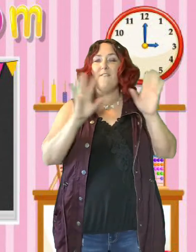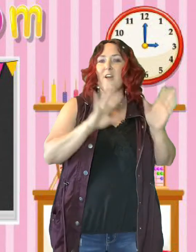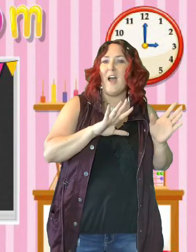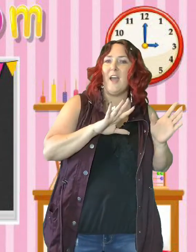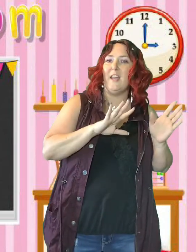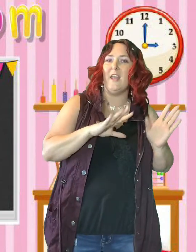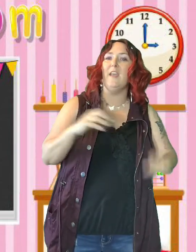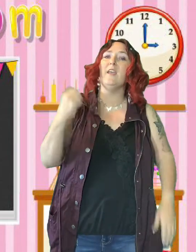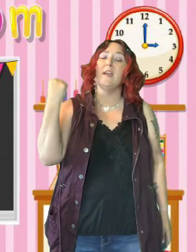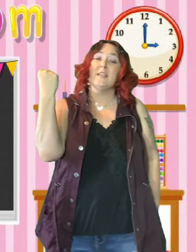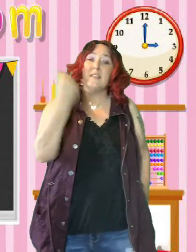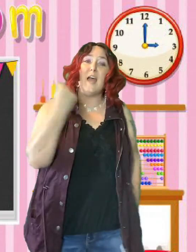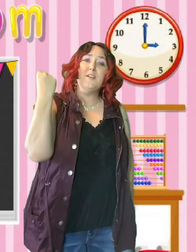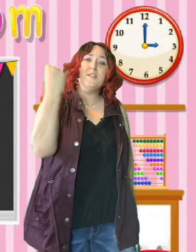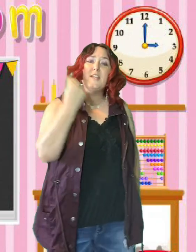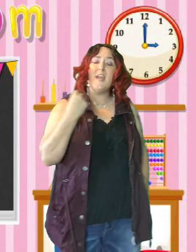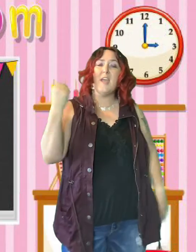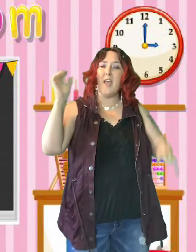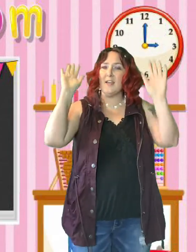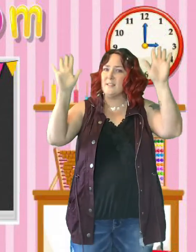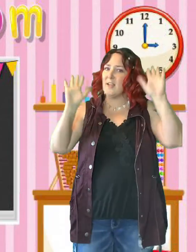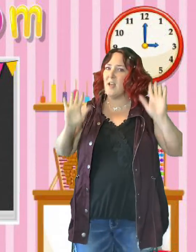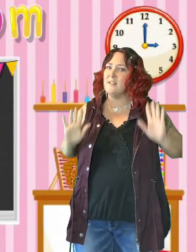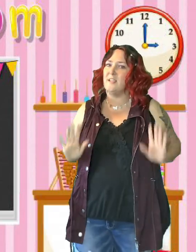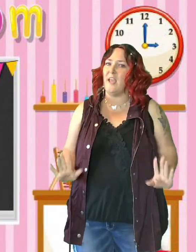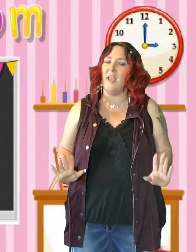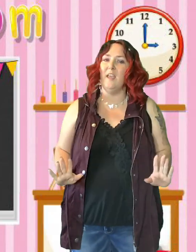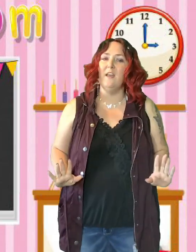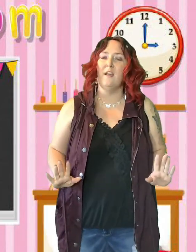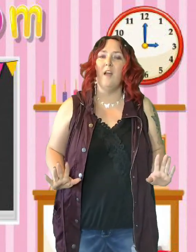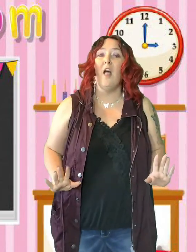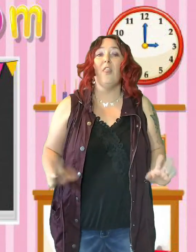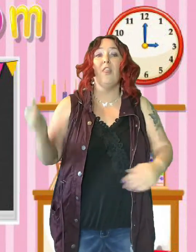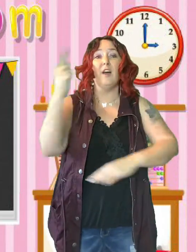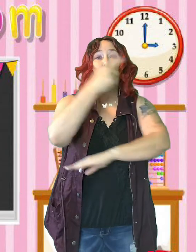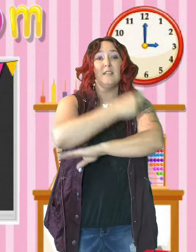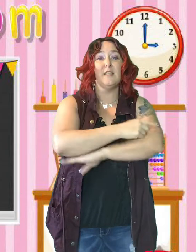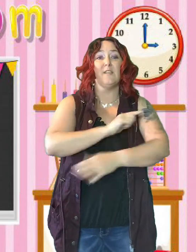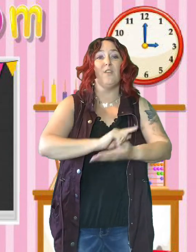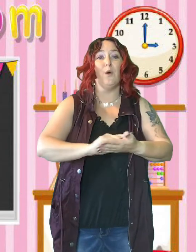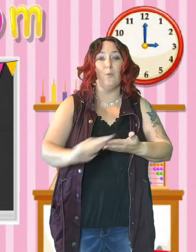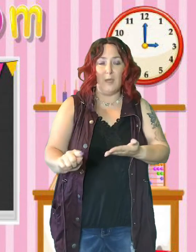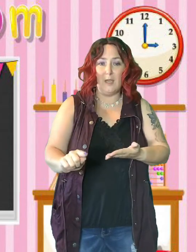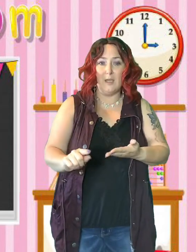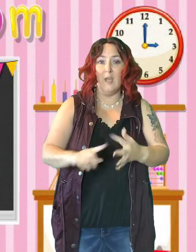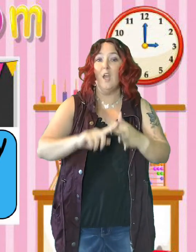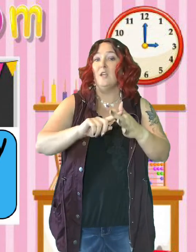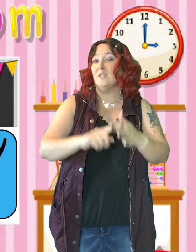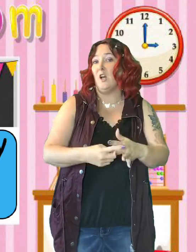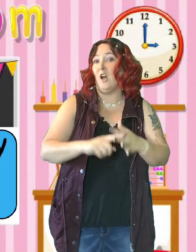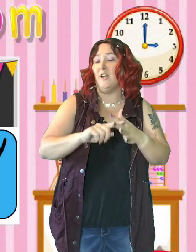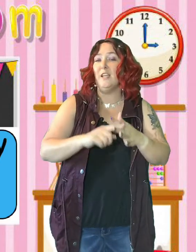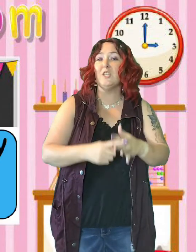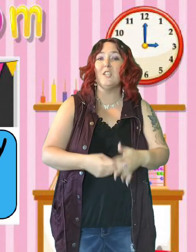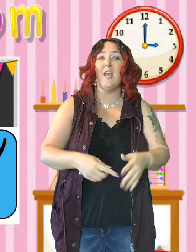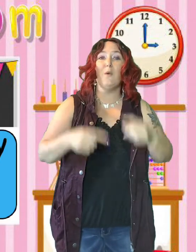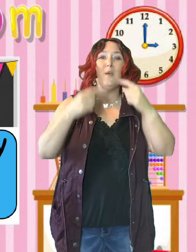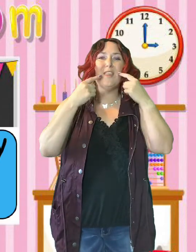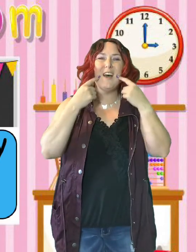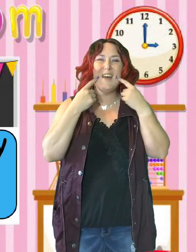Friday, Saturday, and Sunday. The days of the week. Start each day with a